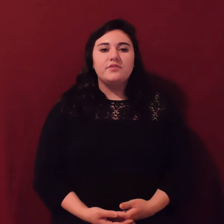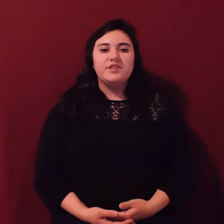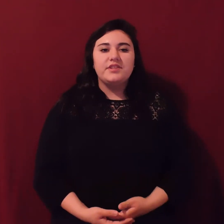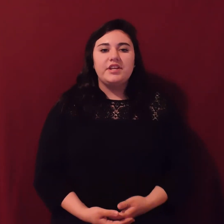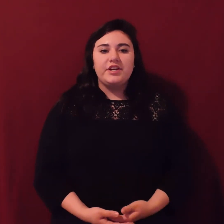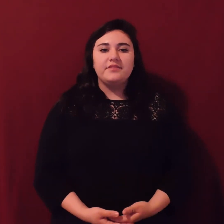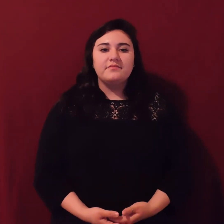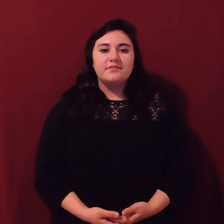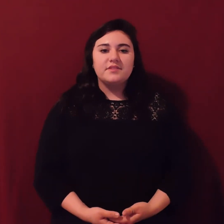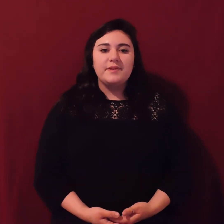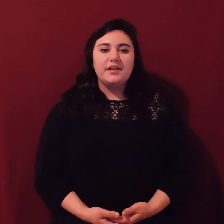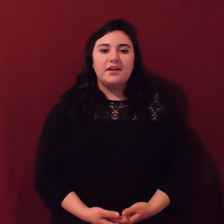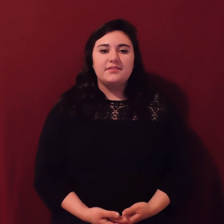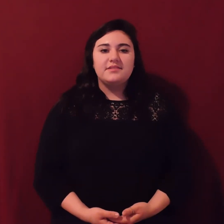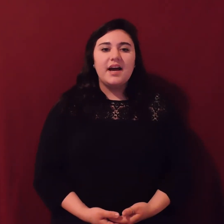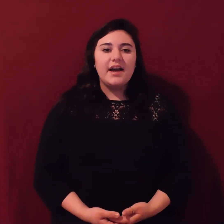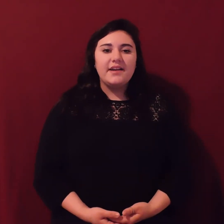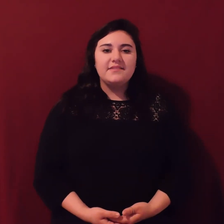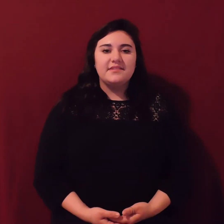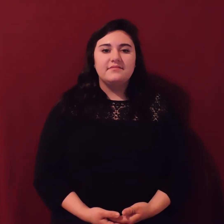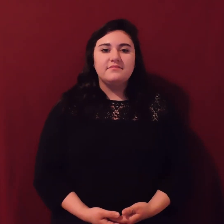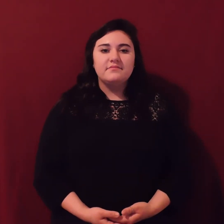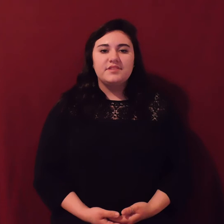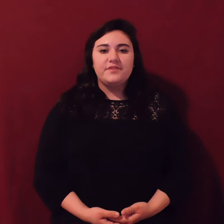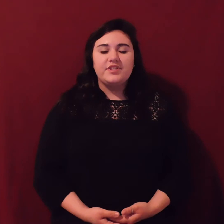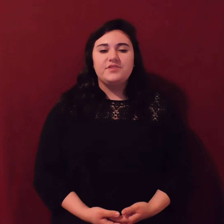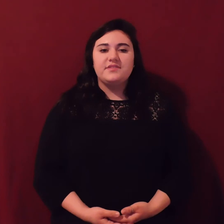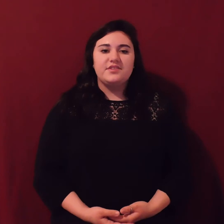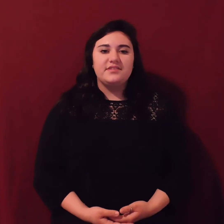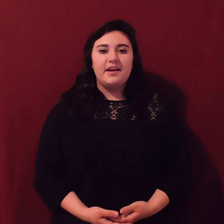during the year. Depending on tides and different issues such as that.